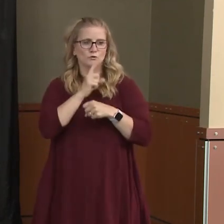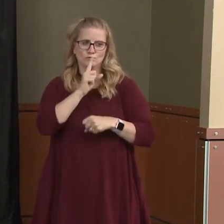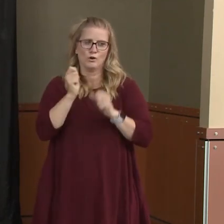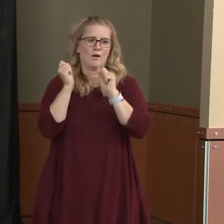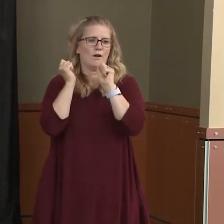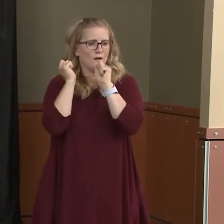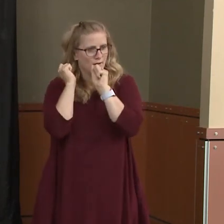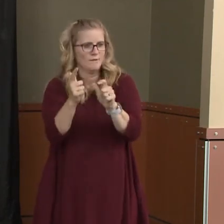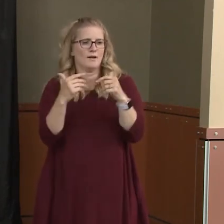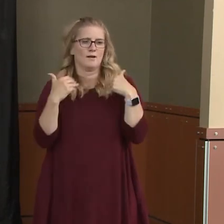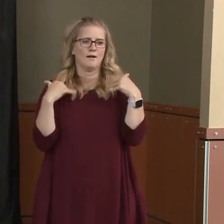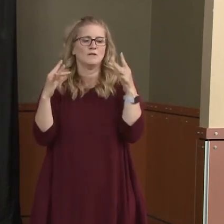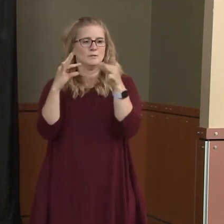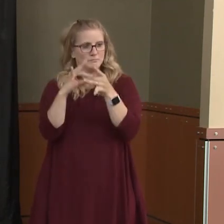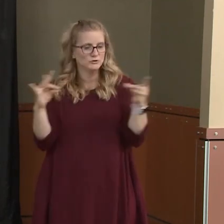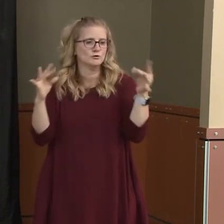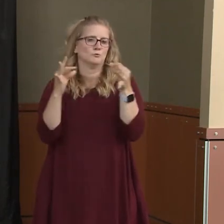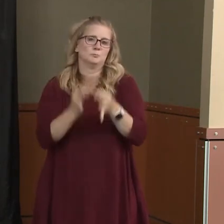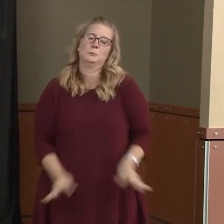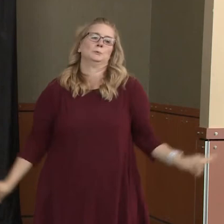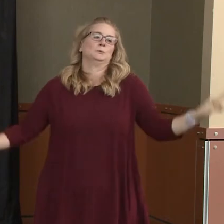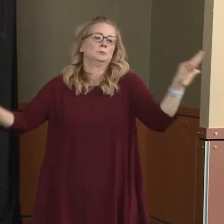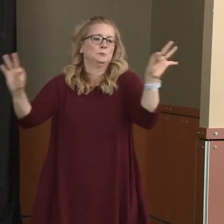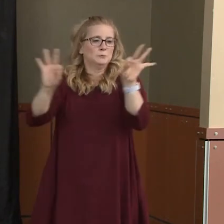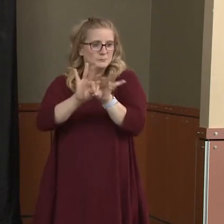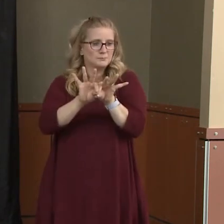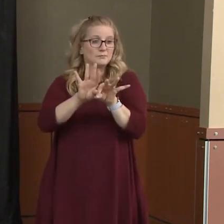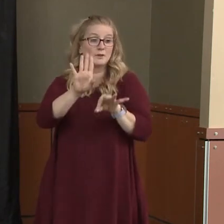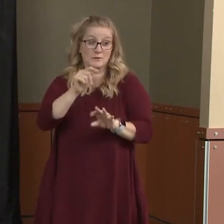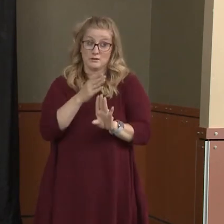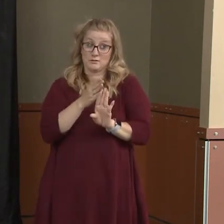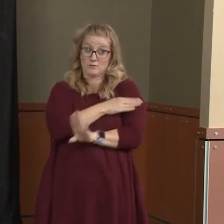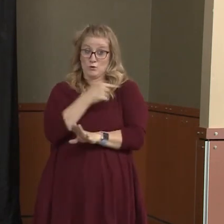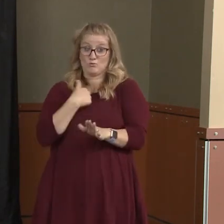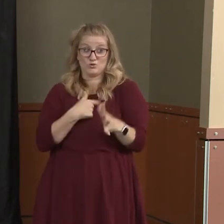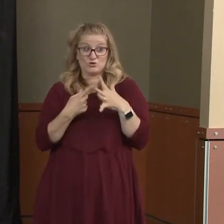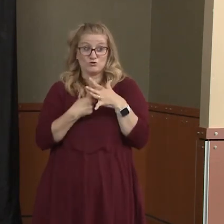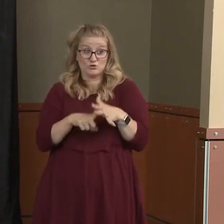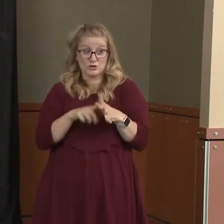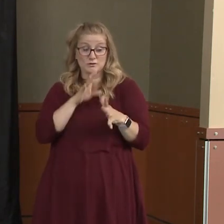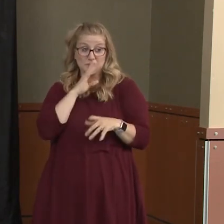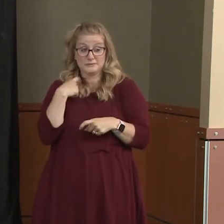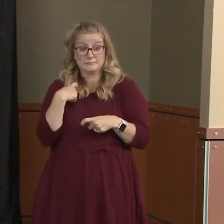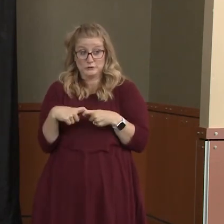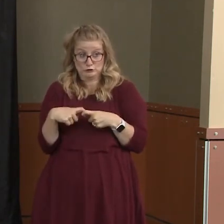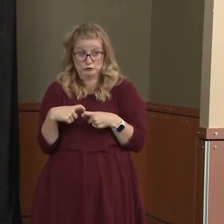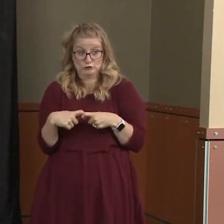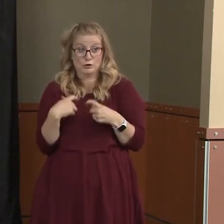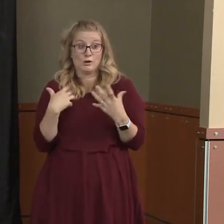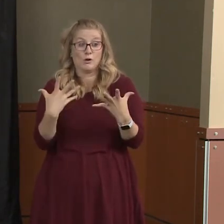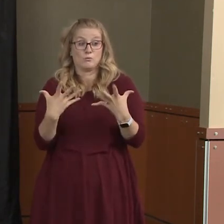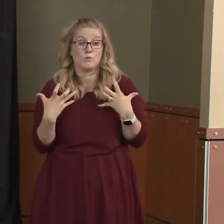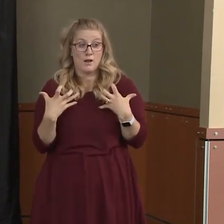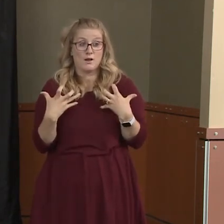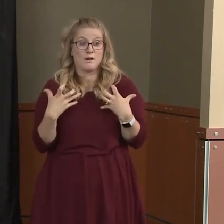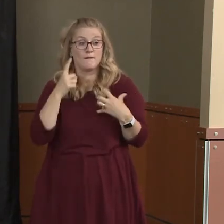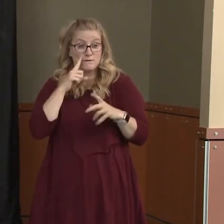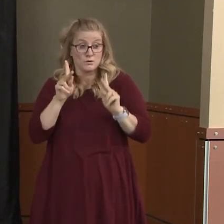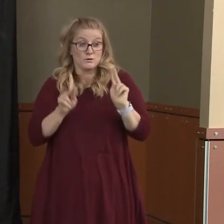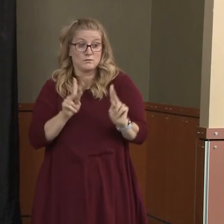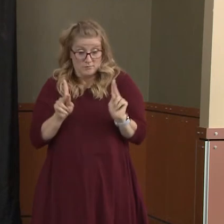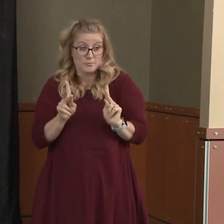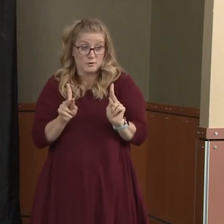of how important this is. But before I start in Spanish, I just want to say that for those of you who elected